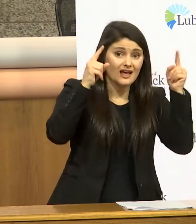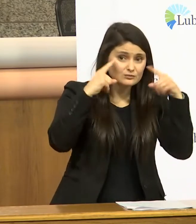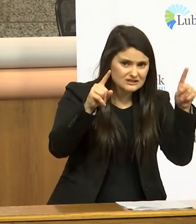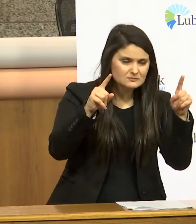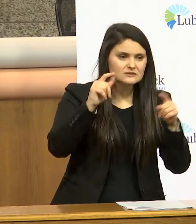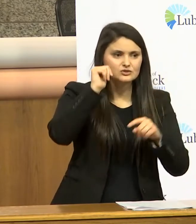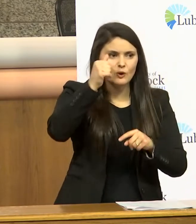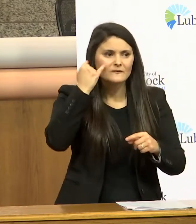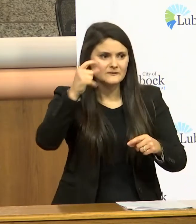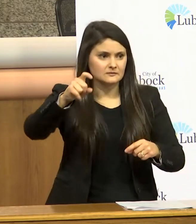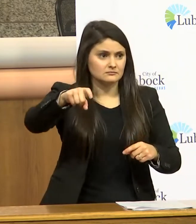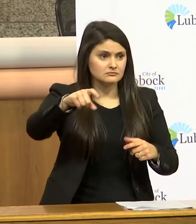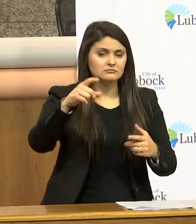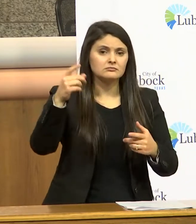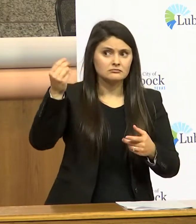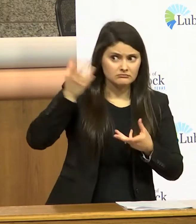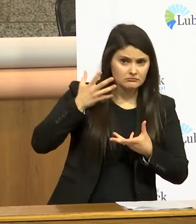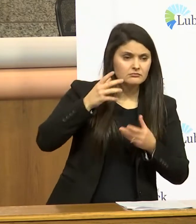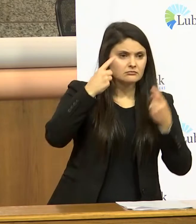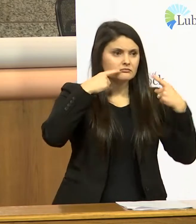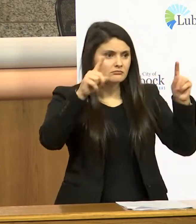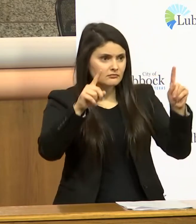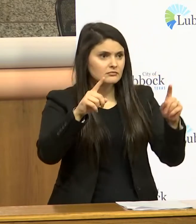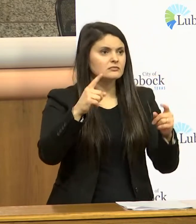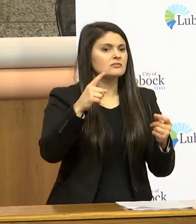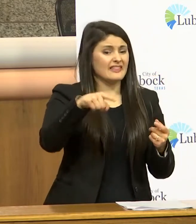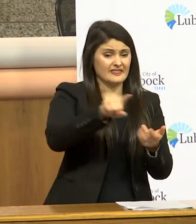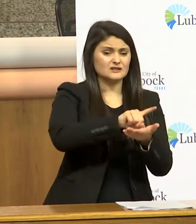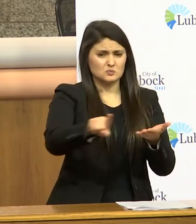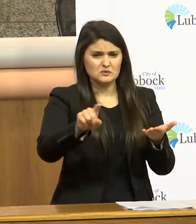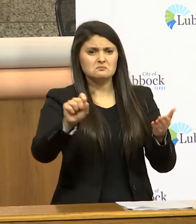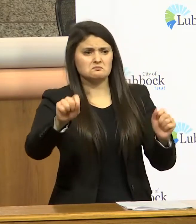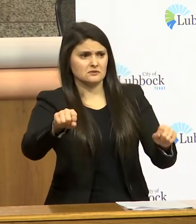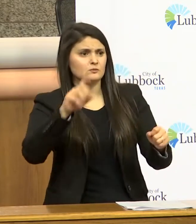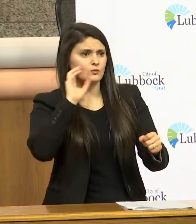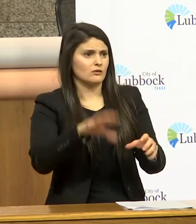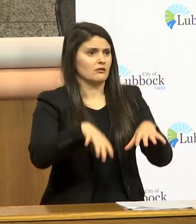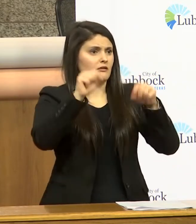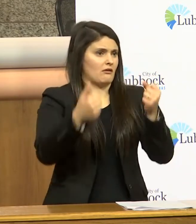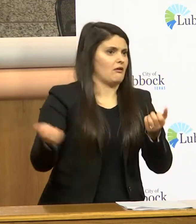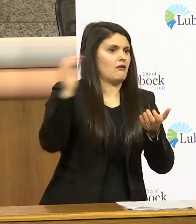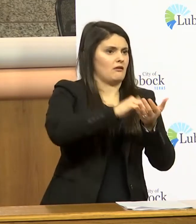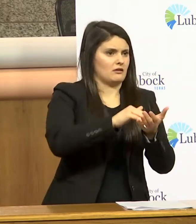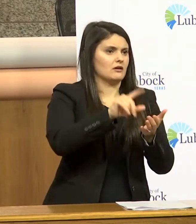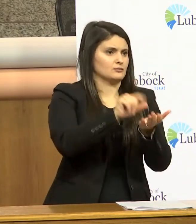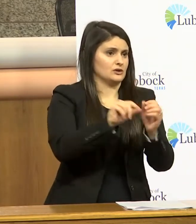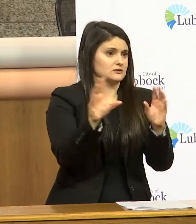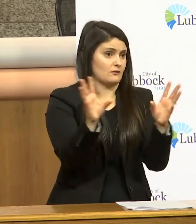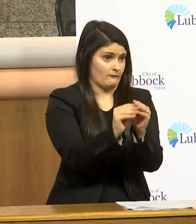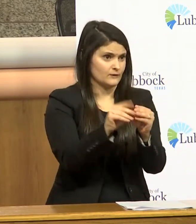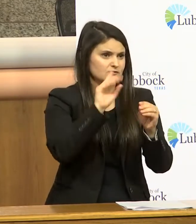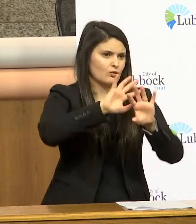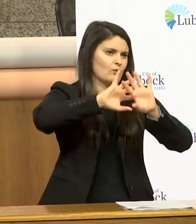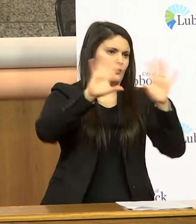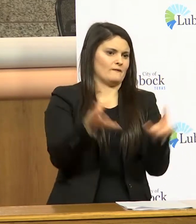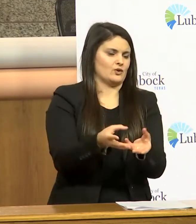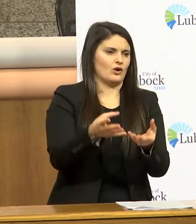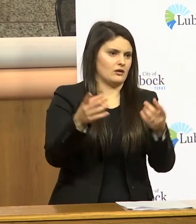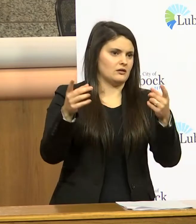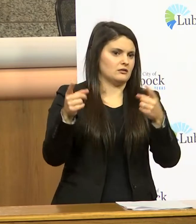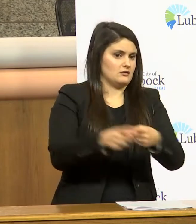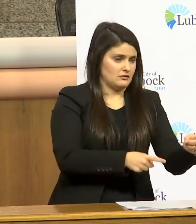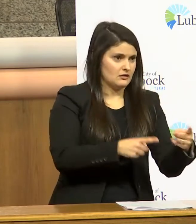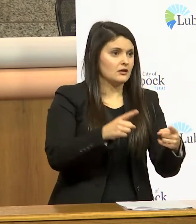we expect that we would do a test a press conference sometime later in the week to update you on the overall status but we think that the daily